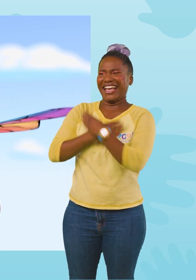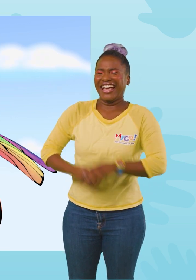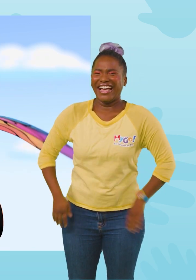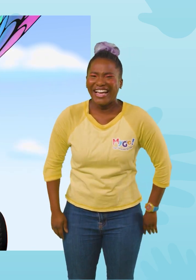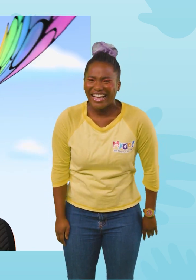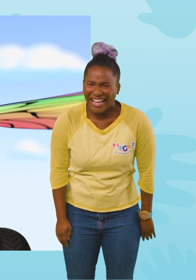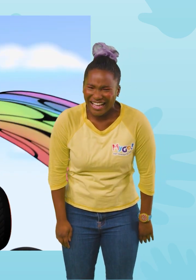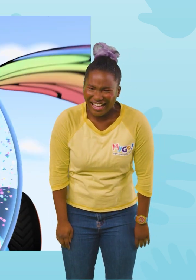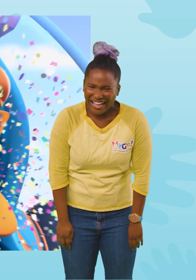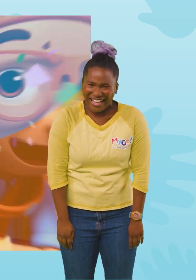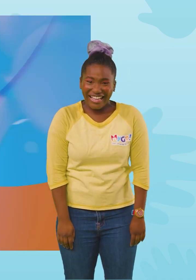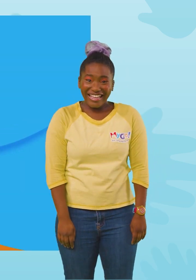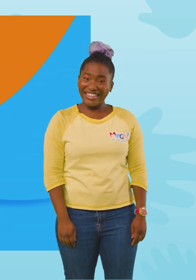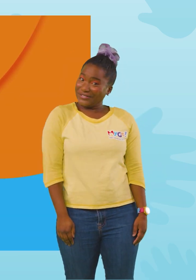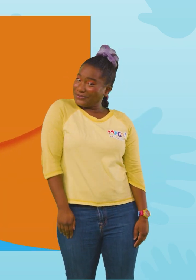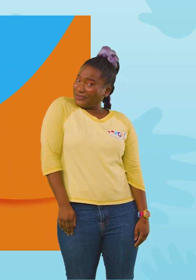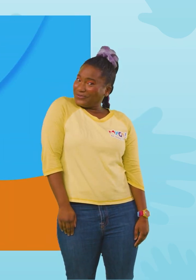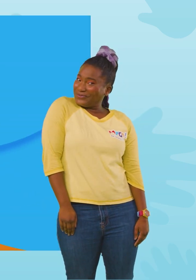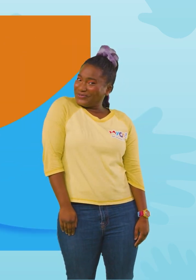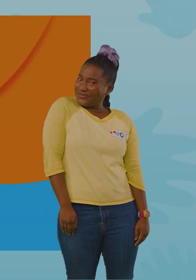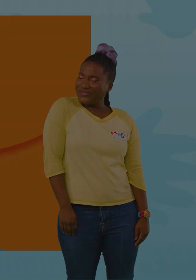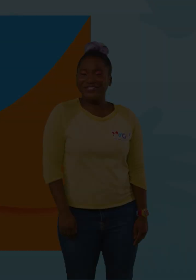Blippi! Bye, Flippi! You are Bye, Here! Bye! Have a good Flippi! Flippi! Bye!